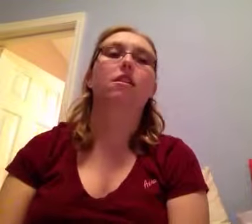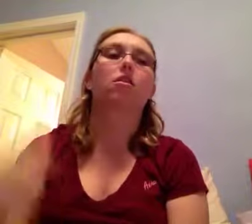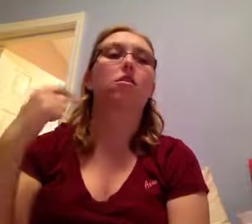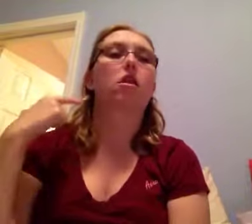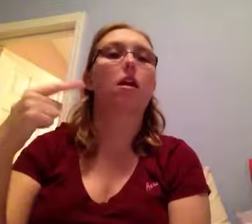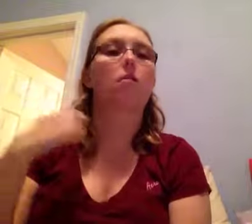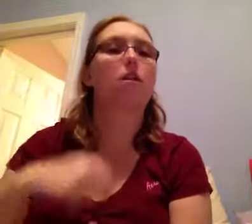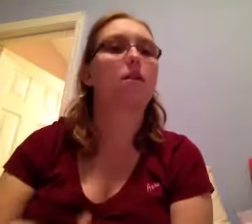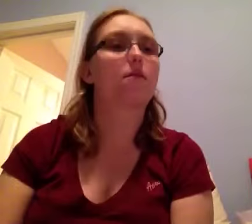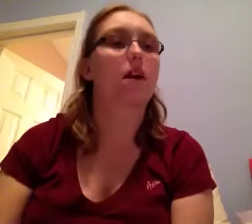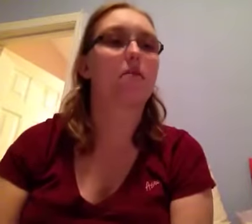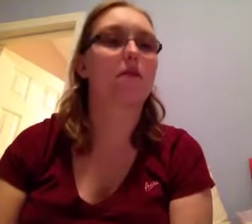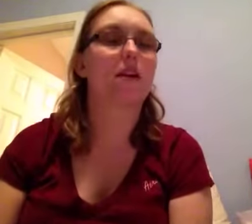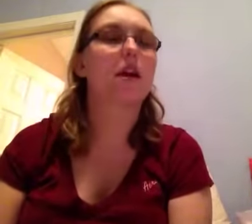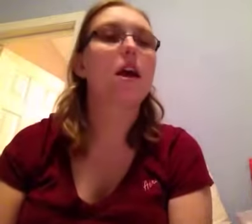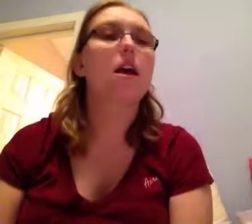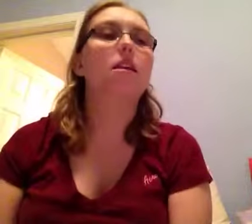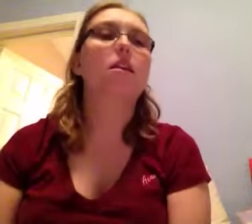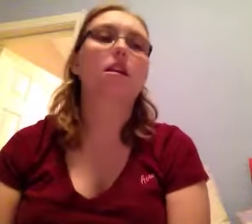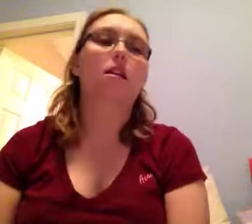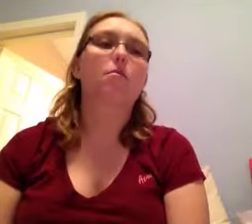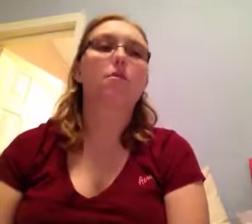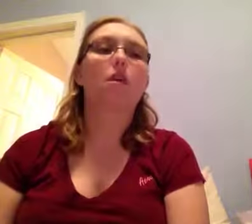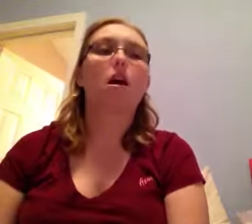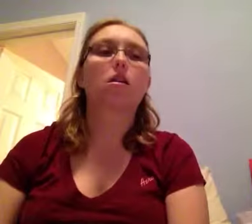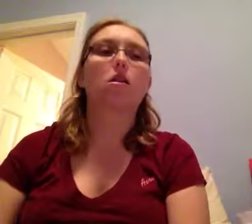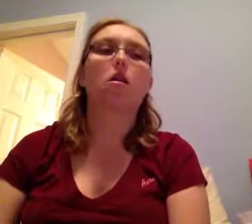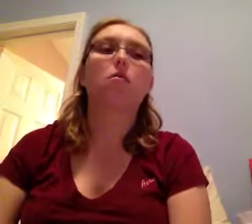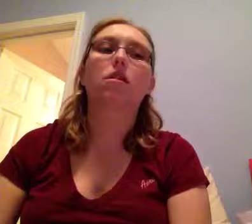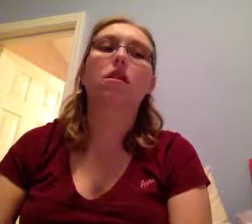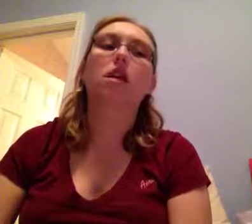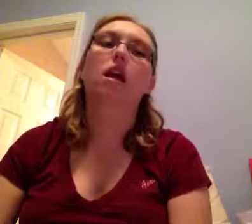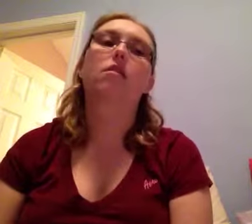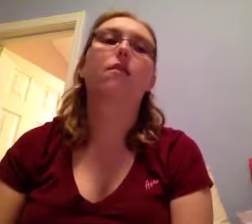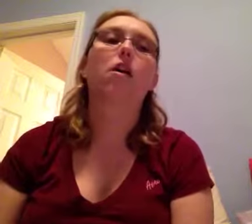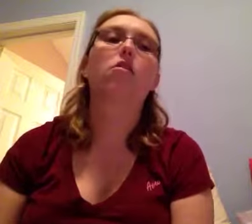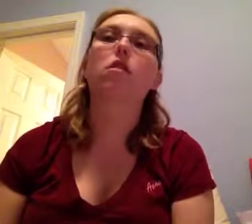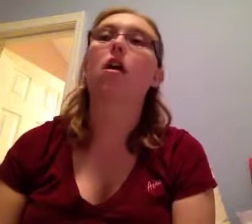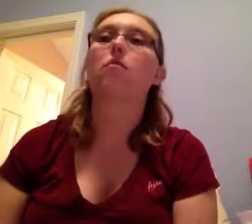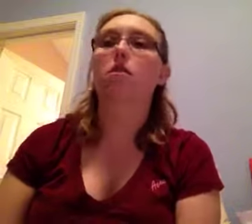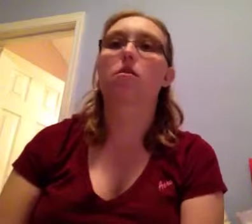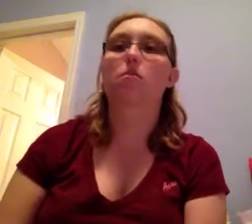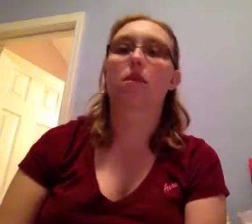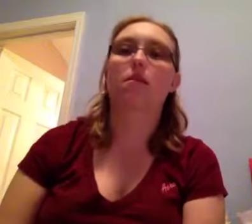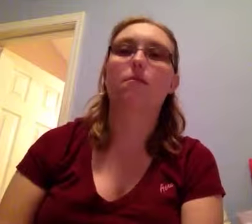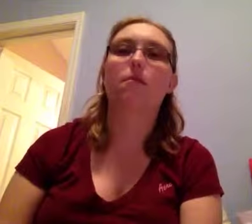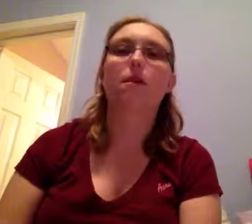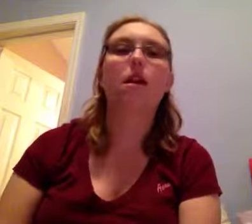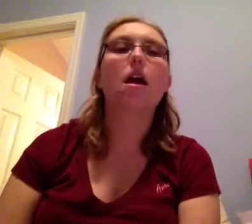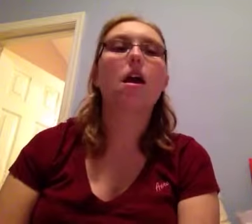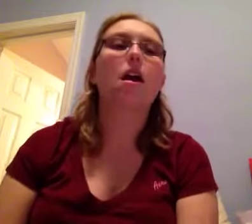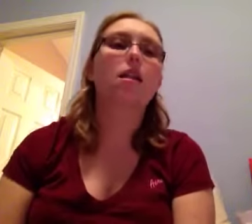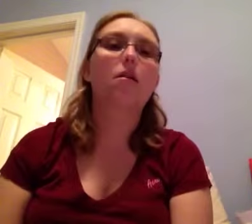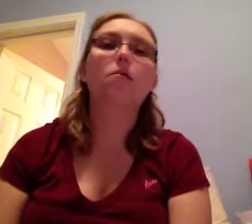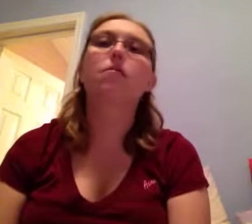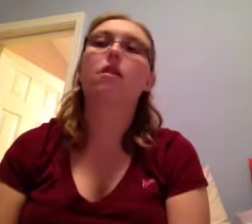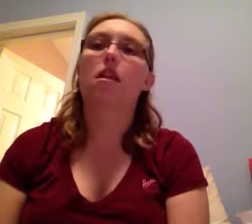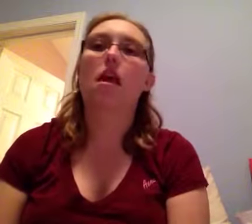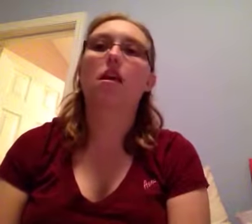theaters. A plus for that movie. The next movie I saw was the X-Files I Want to Believe movie. And that one was an A,